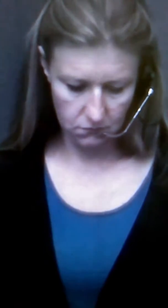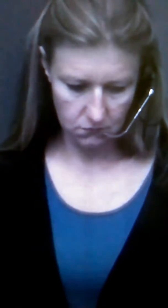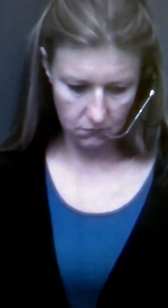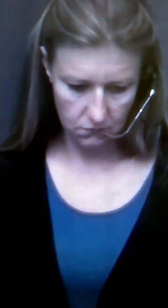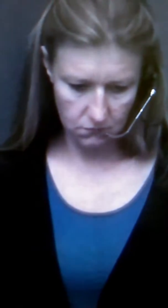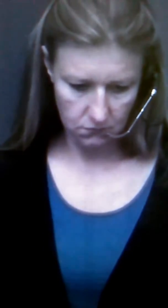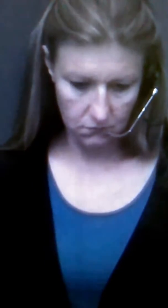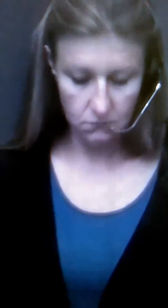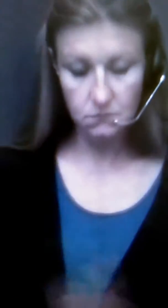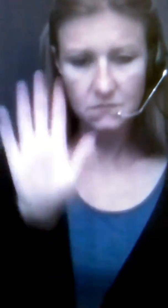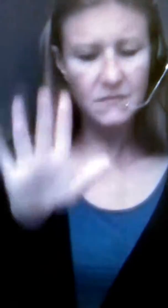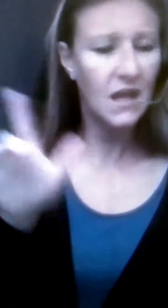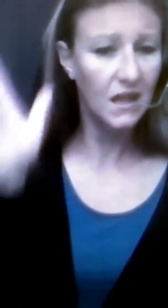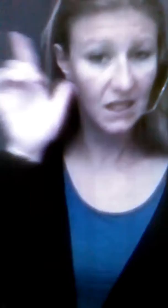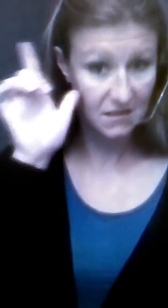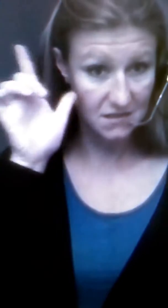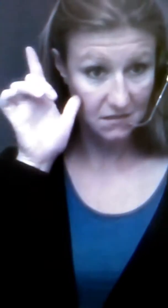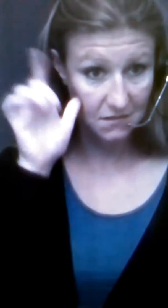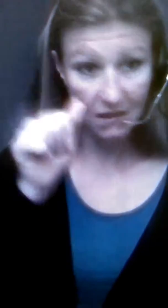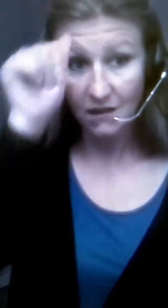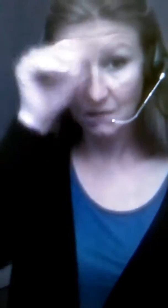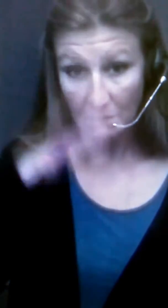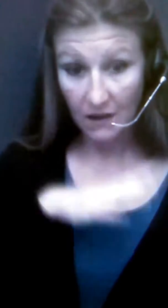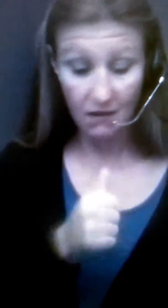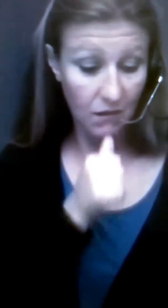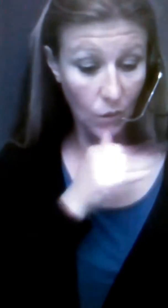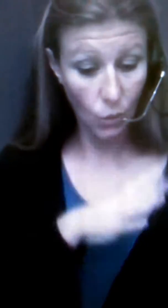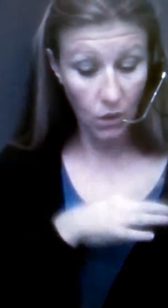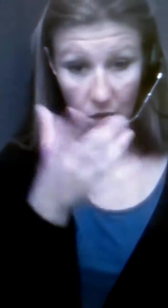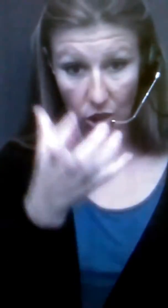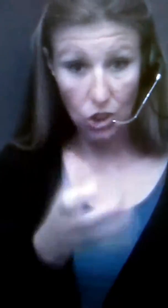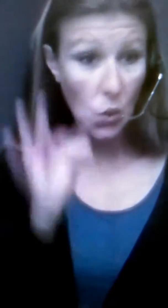Holcomb. He did a great job. Shout out to my man Leonard. He sold it out.